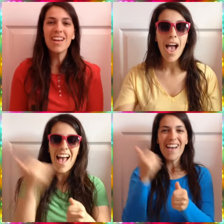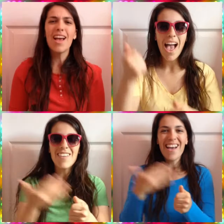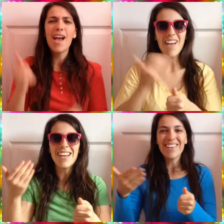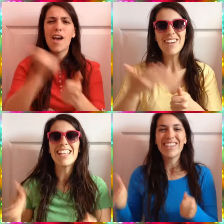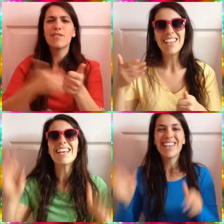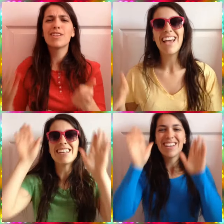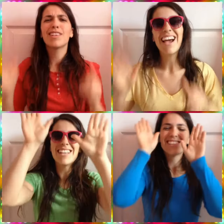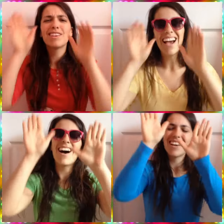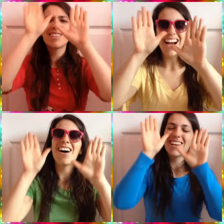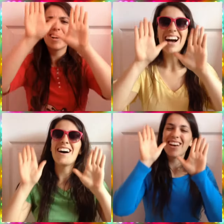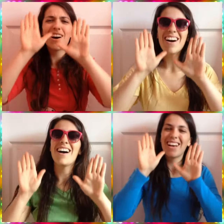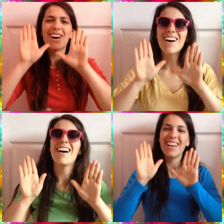Everything is awesome,